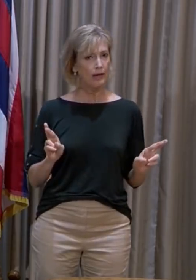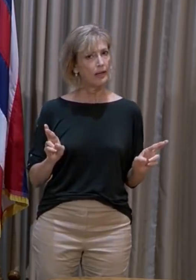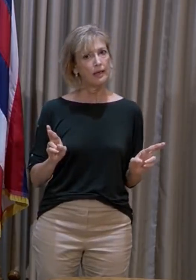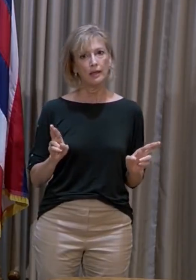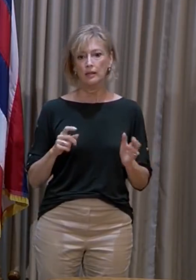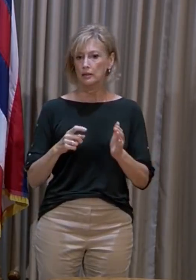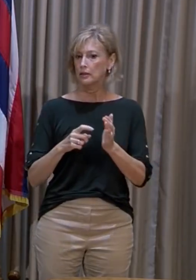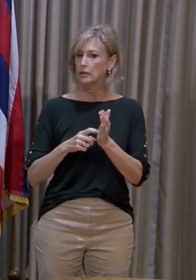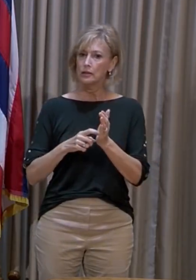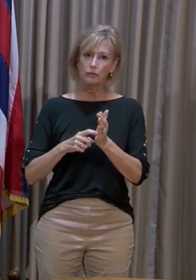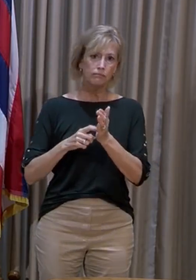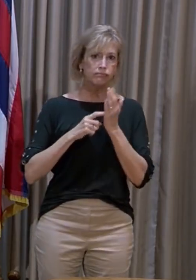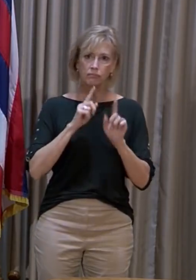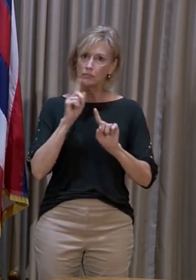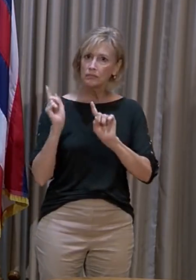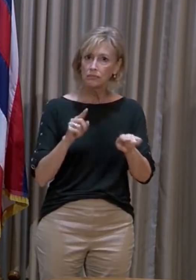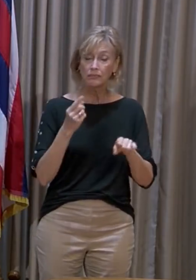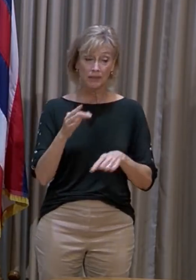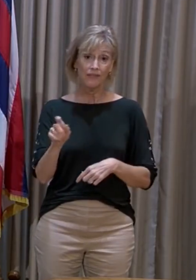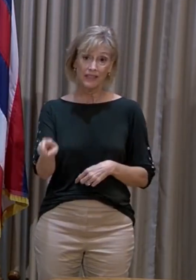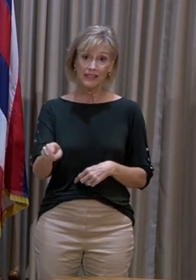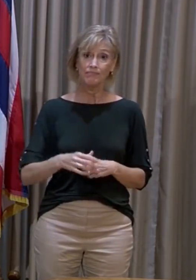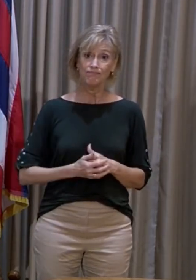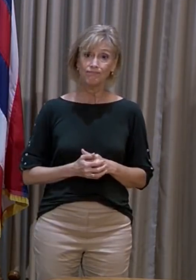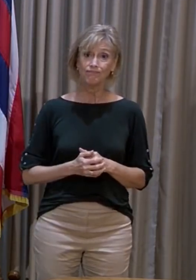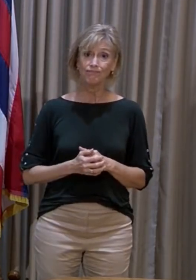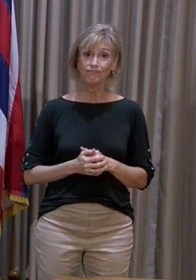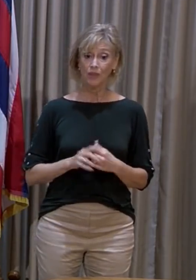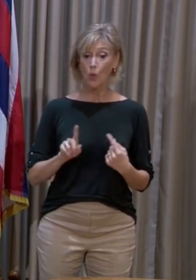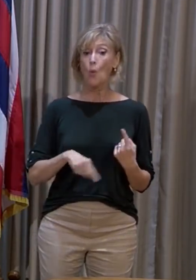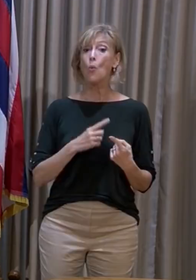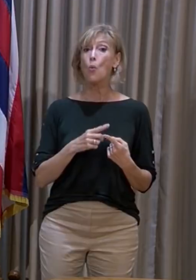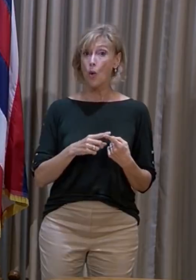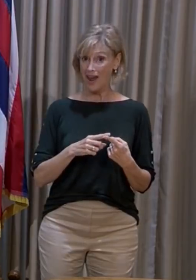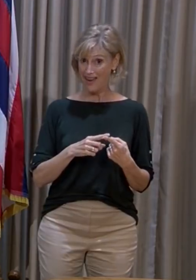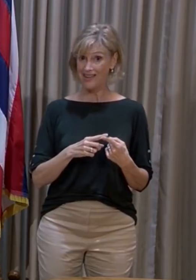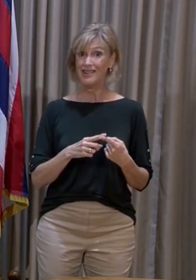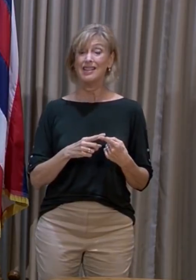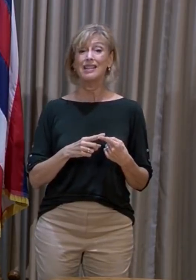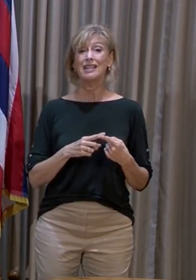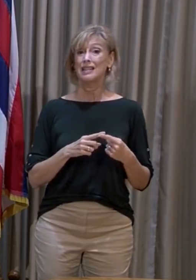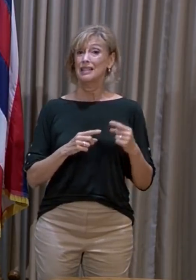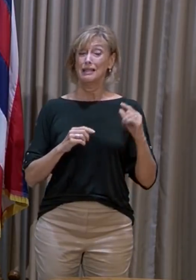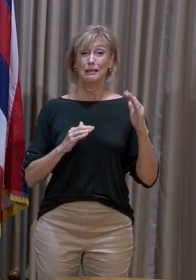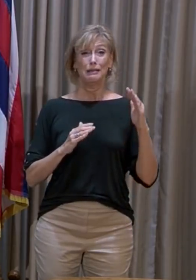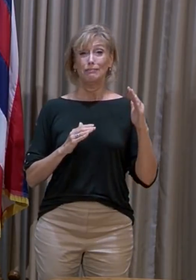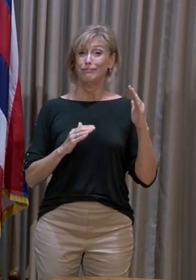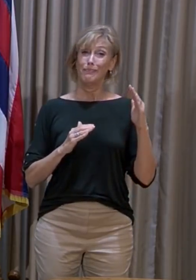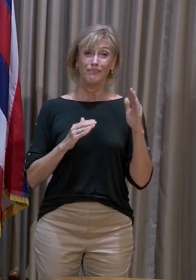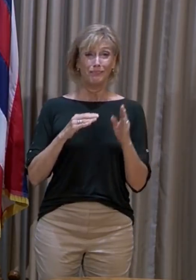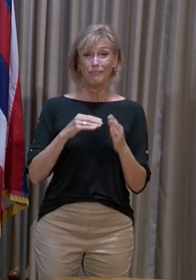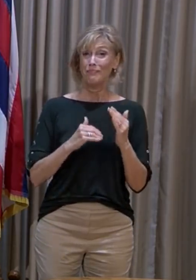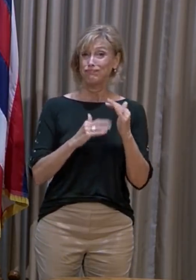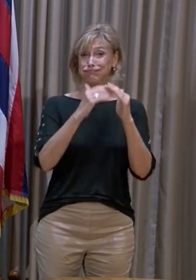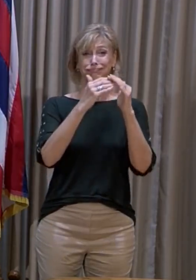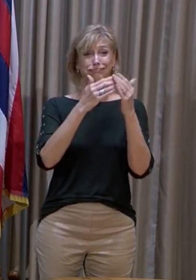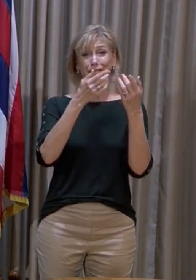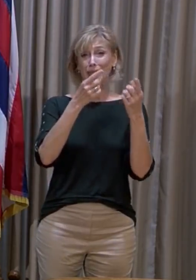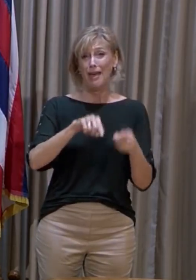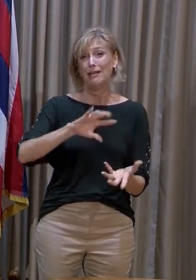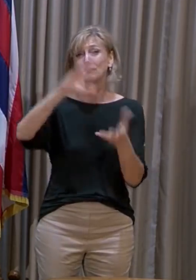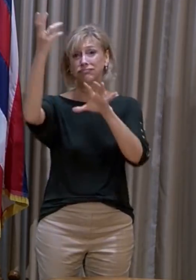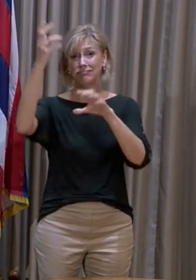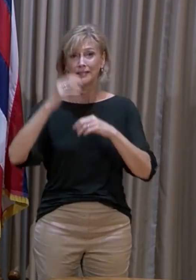mandate action if necessary when we get to the breaking point. Okay. Jennifer Kelleher,